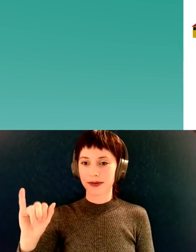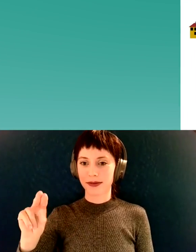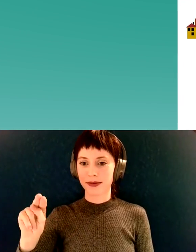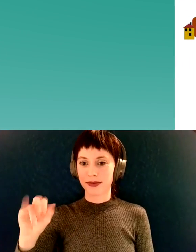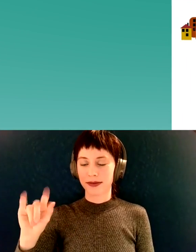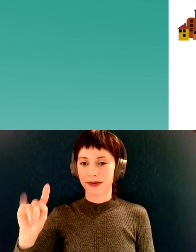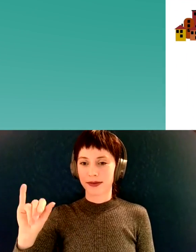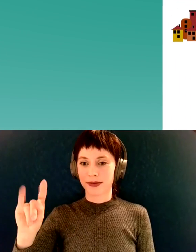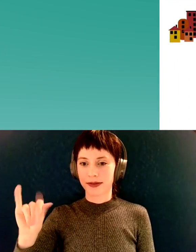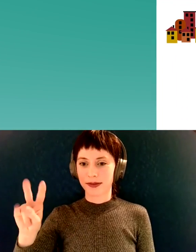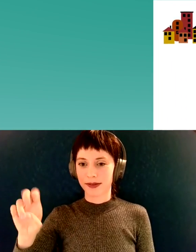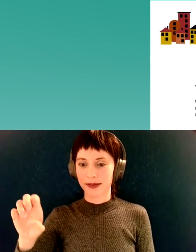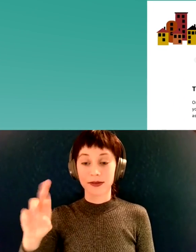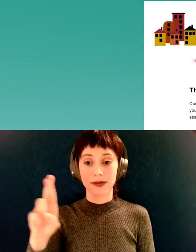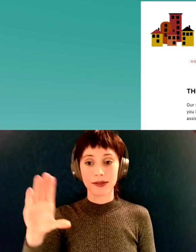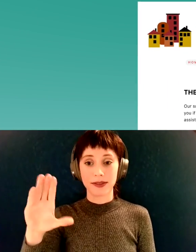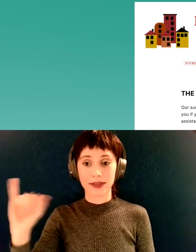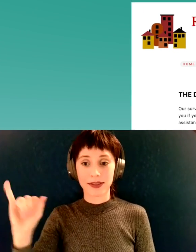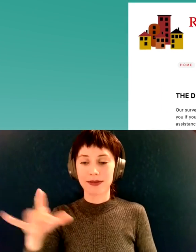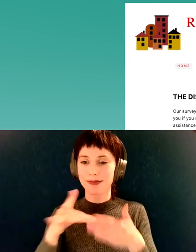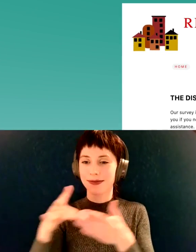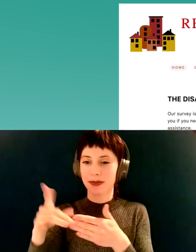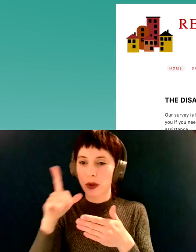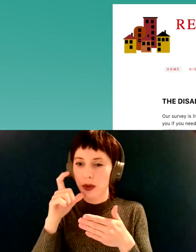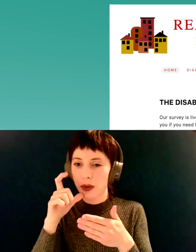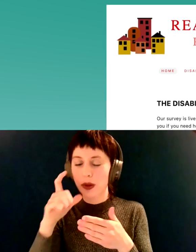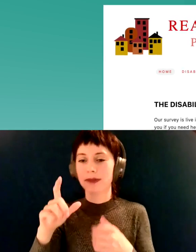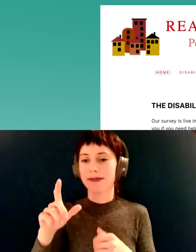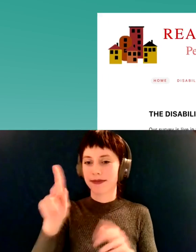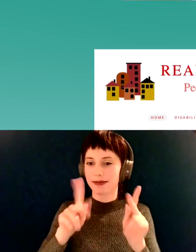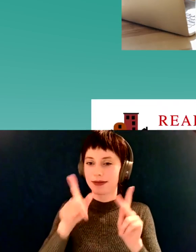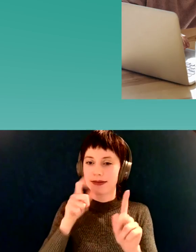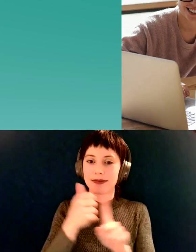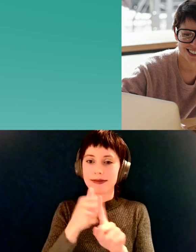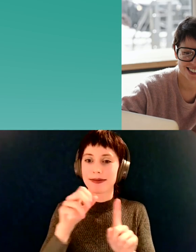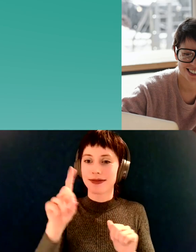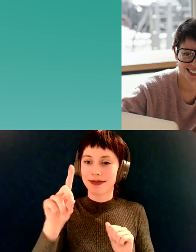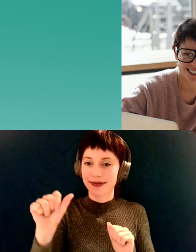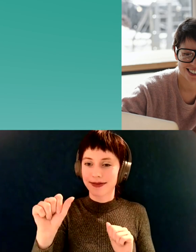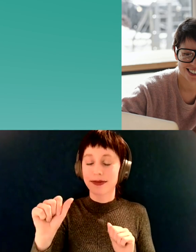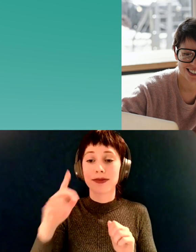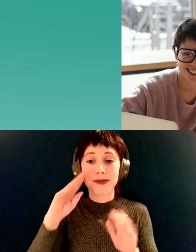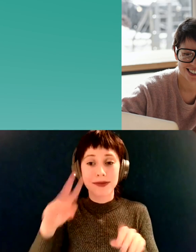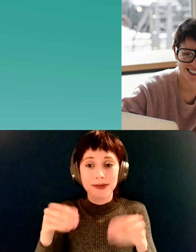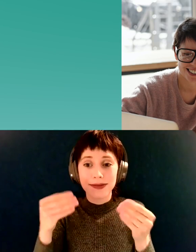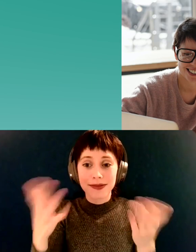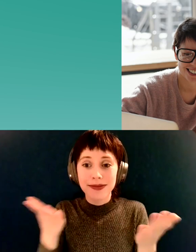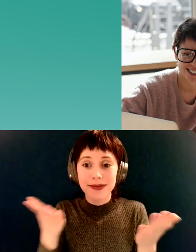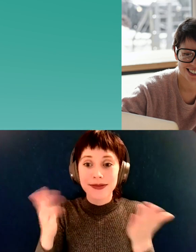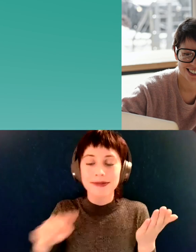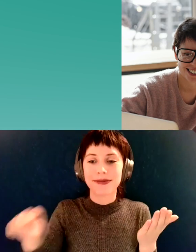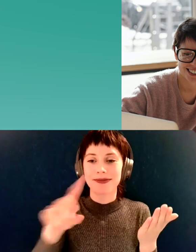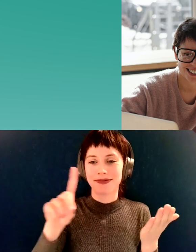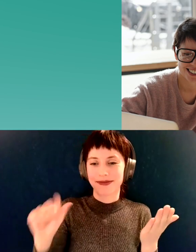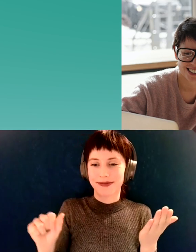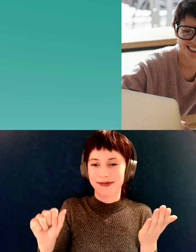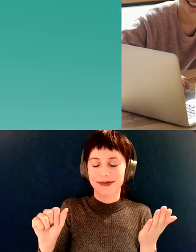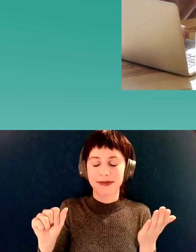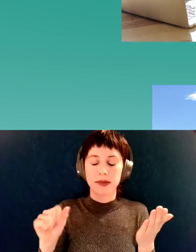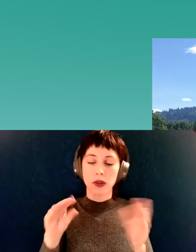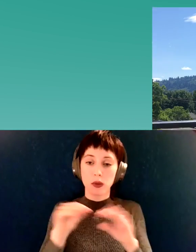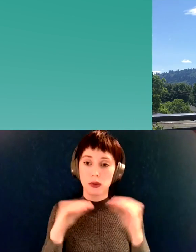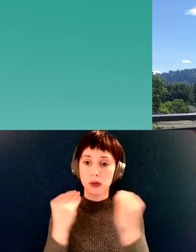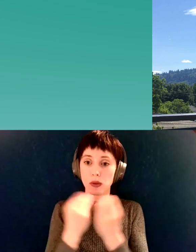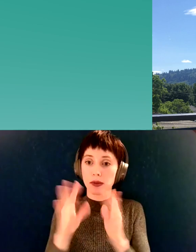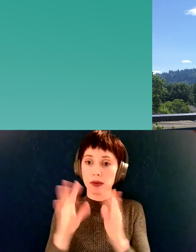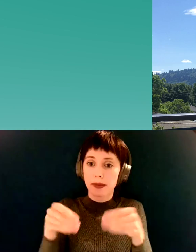Real Choice Initiative is led by and for people with disabilities. Their work involves facilitating sustainable, independent living